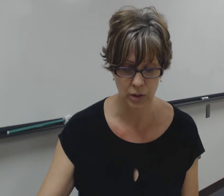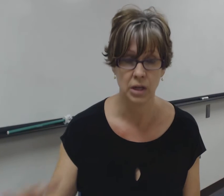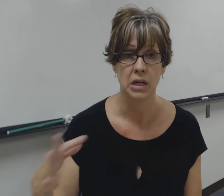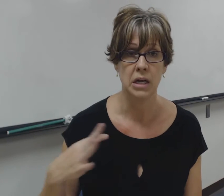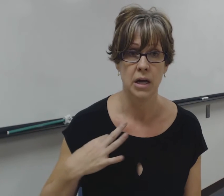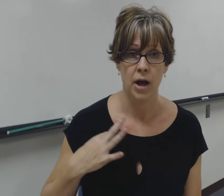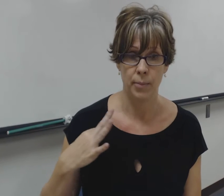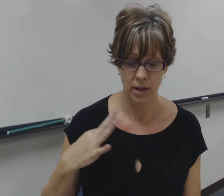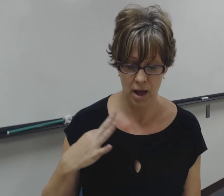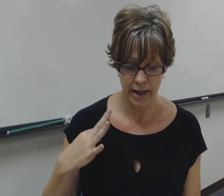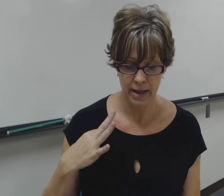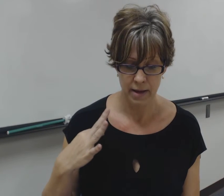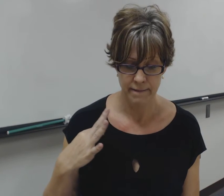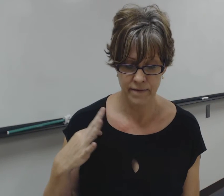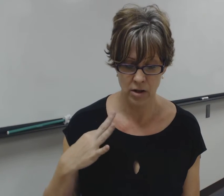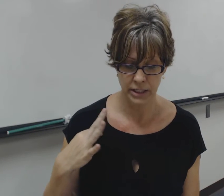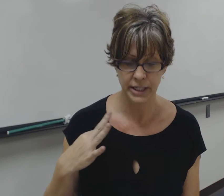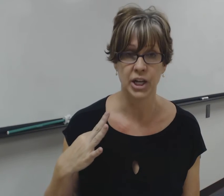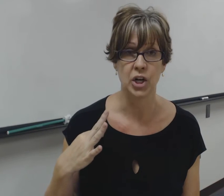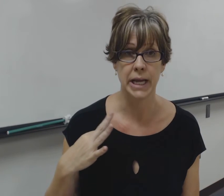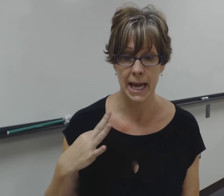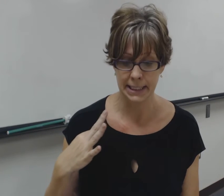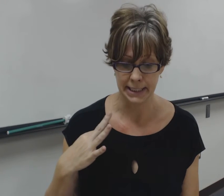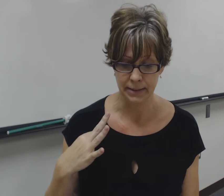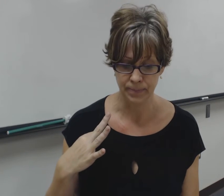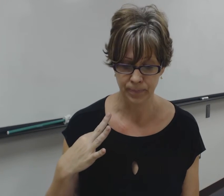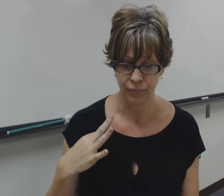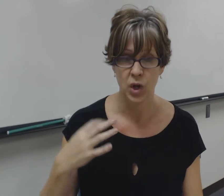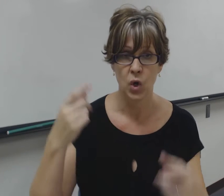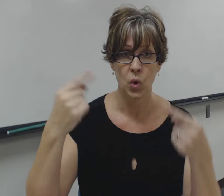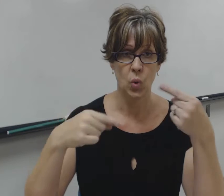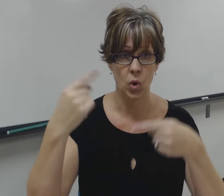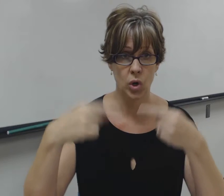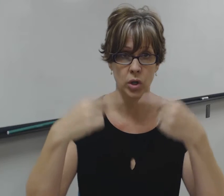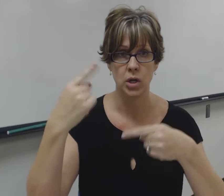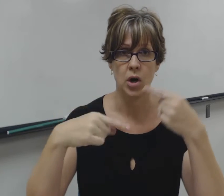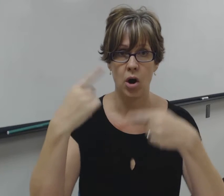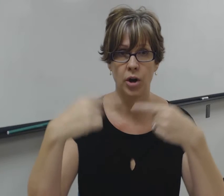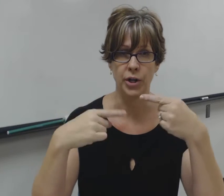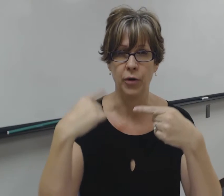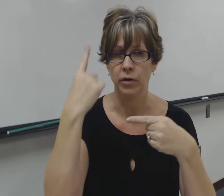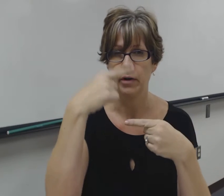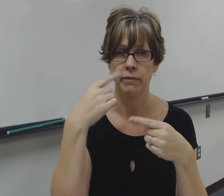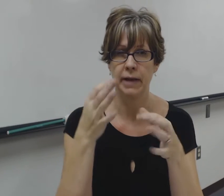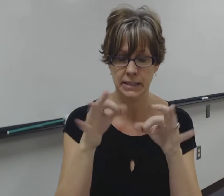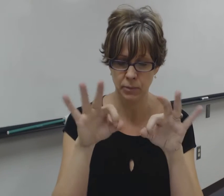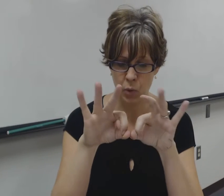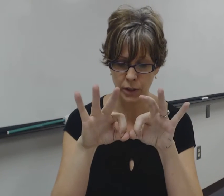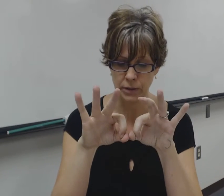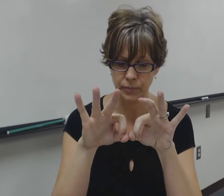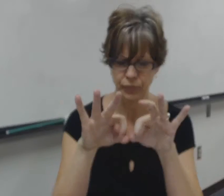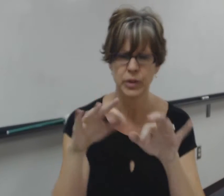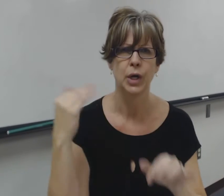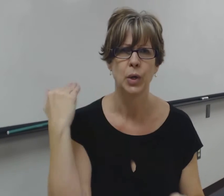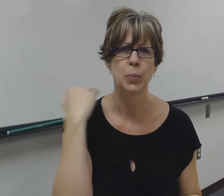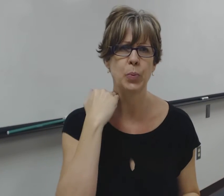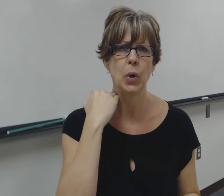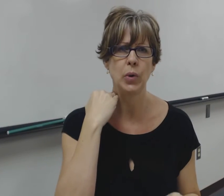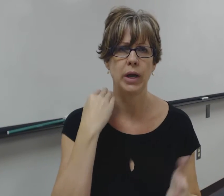apply volunteer candidate quarrel argue face important broke